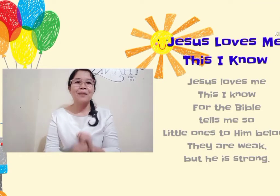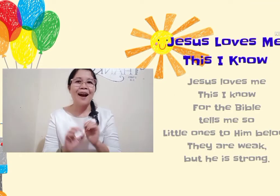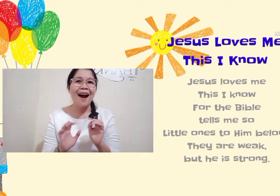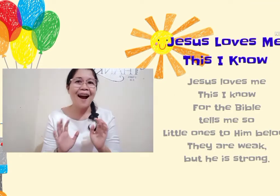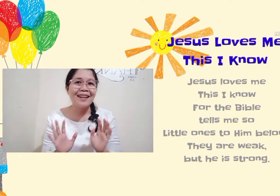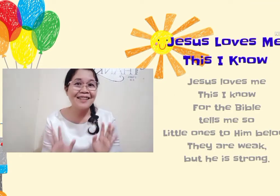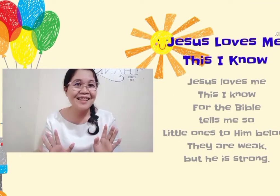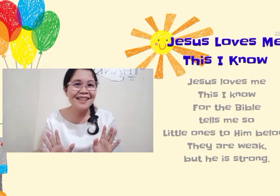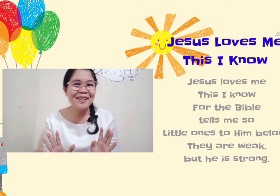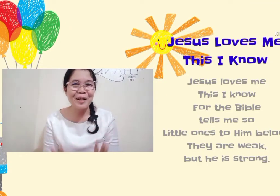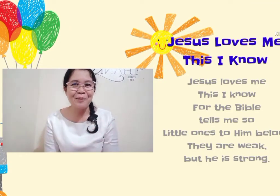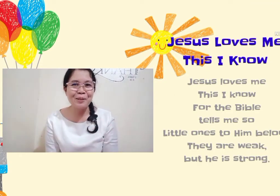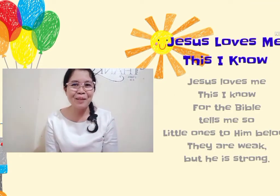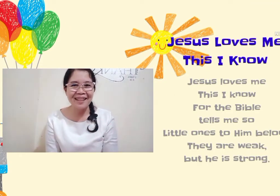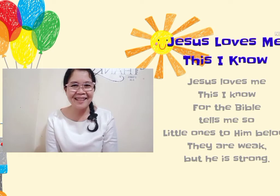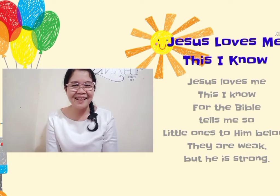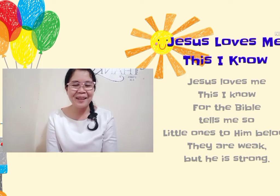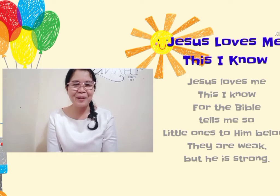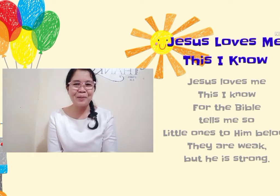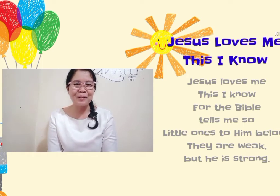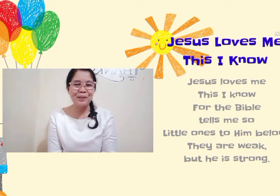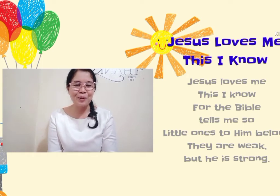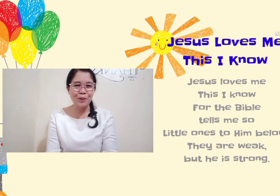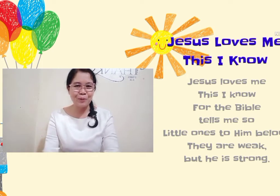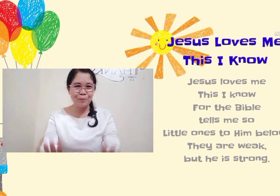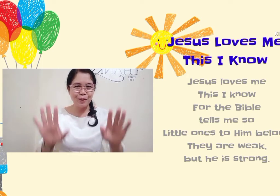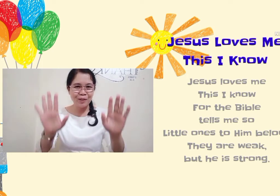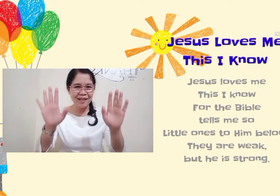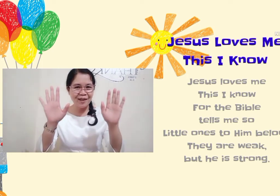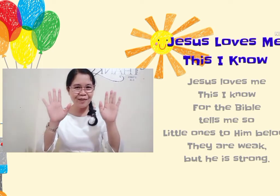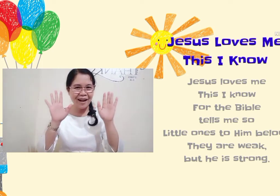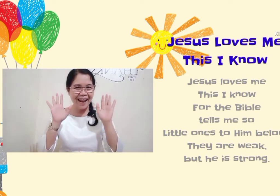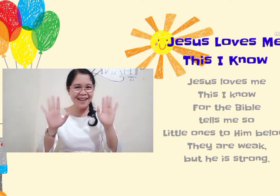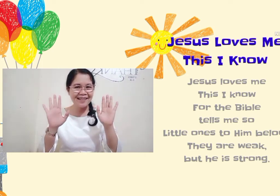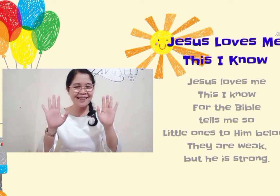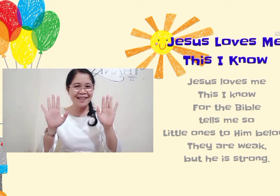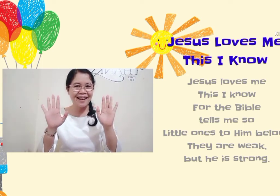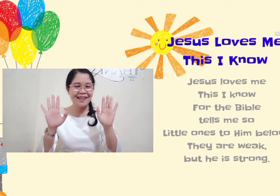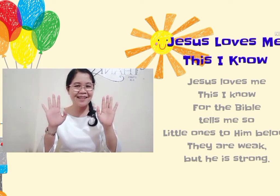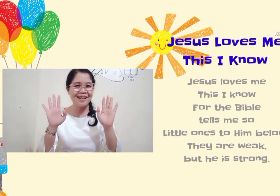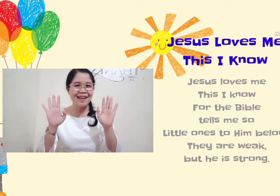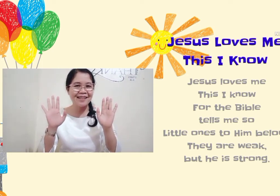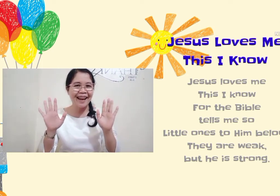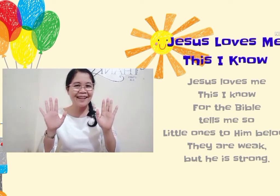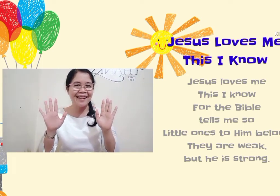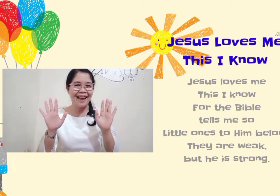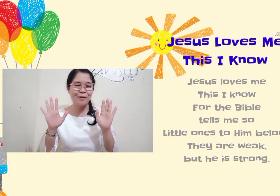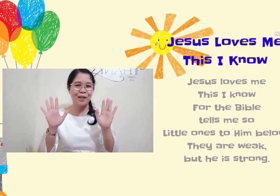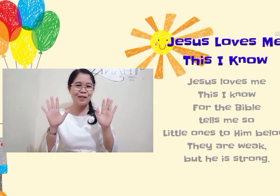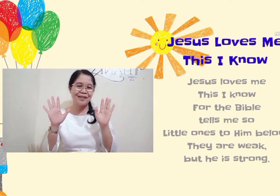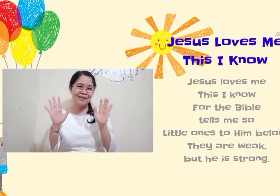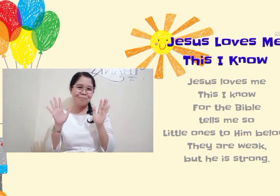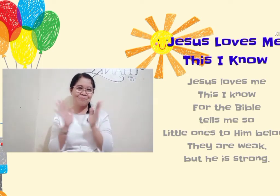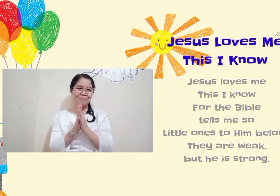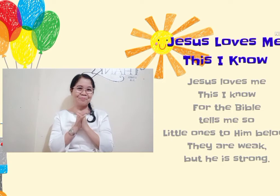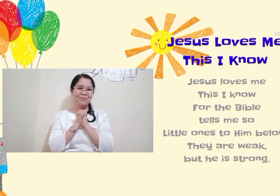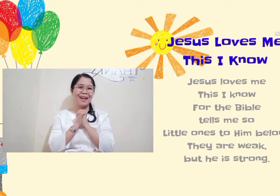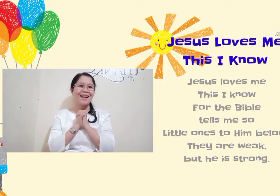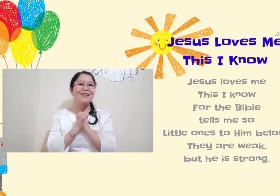Jesus Loves Me This I Know. So, you will be using your hands as a sign language.